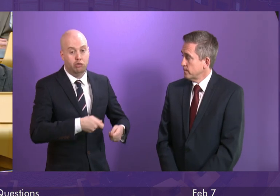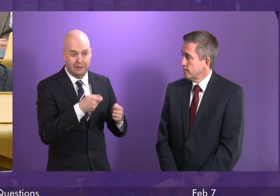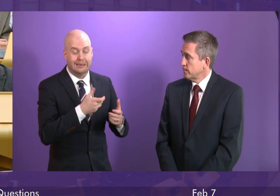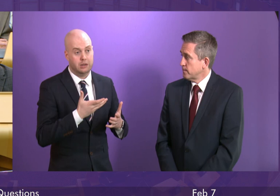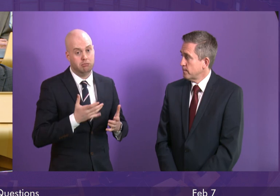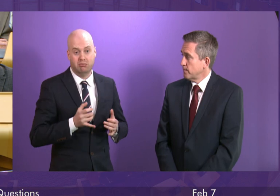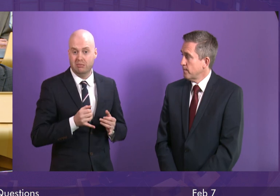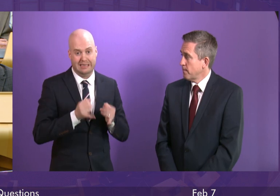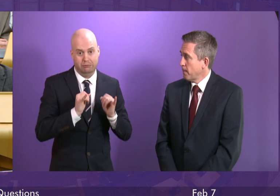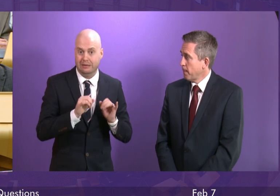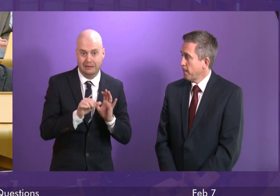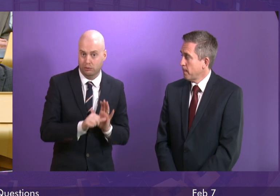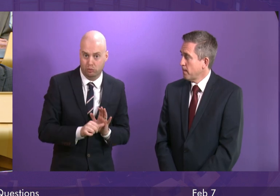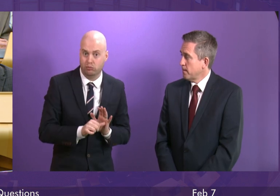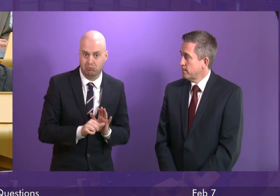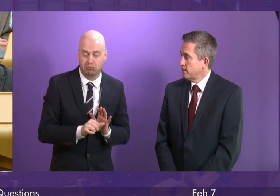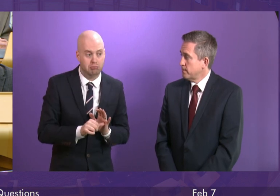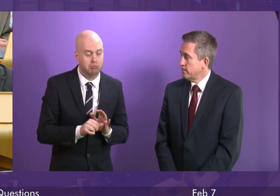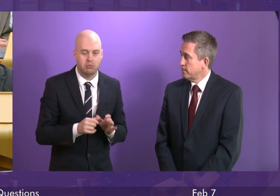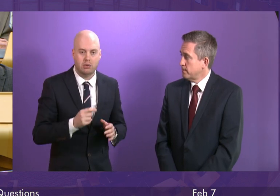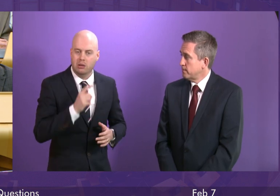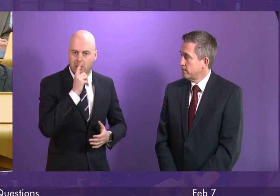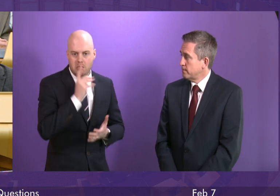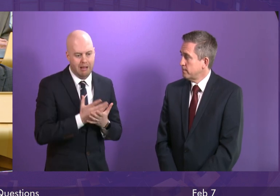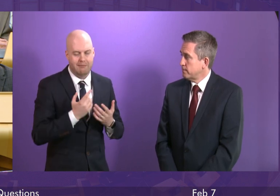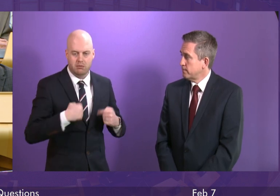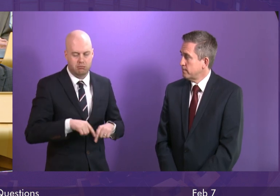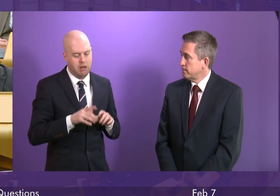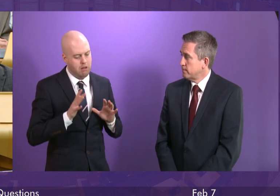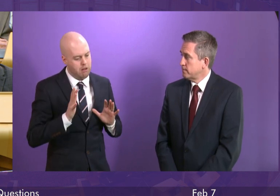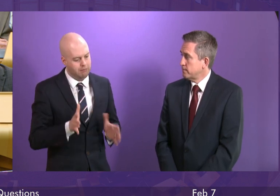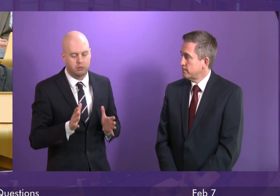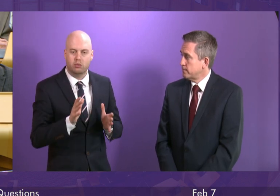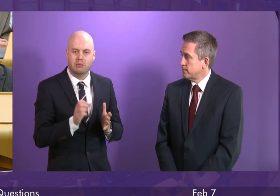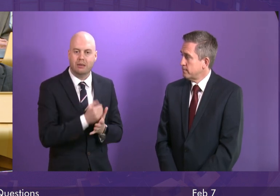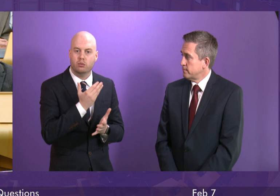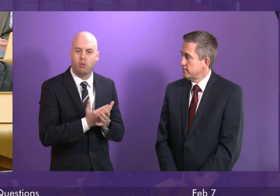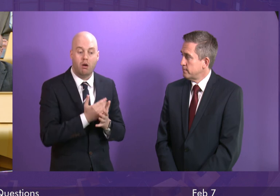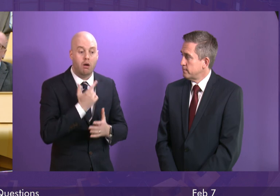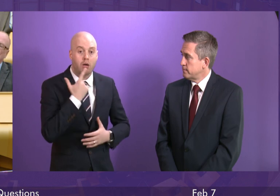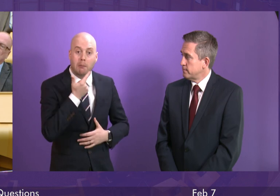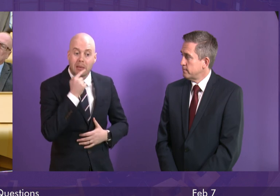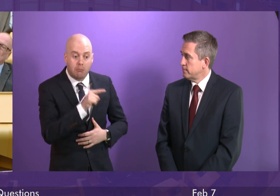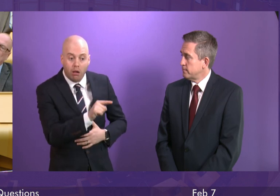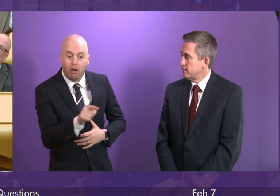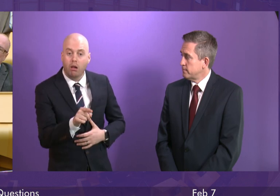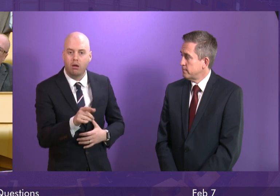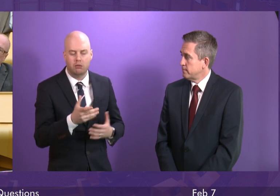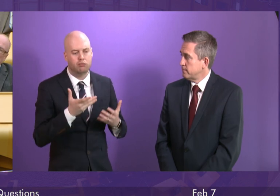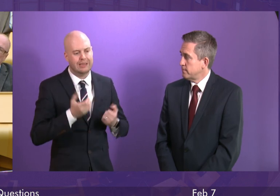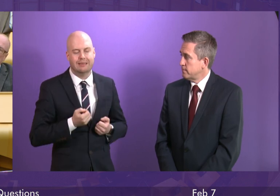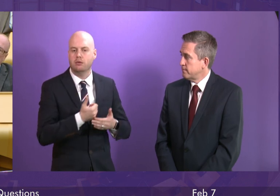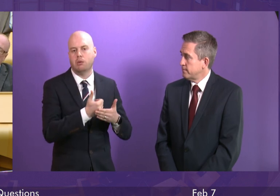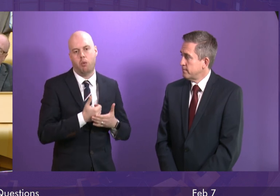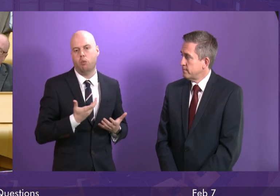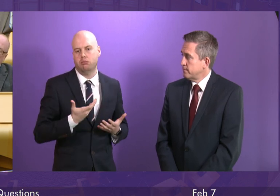and I believe that we have got to make sure that young people receive the support when they have